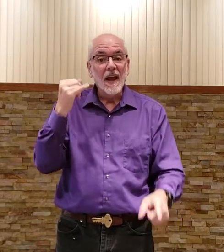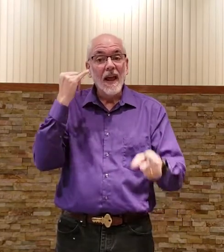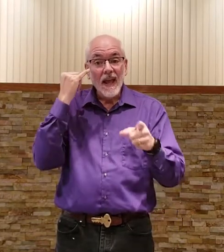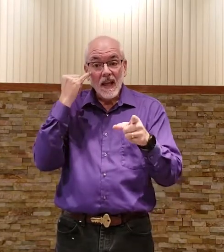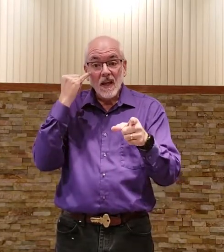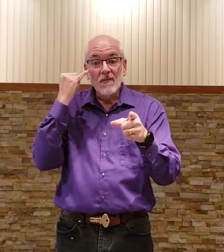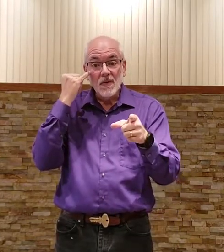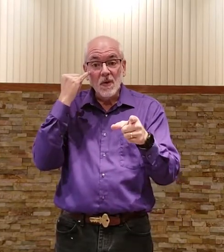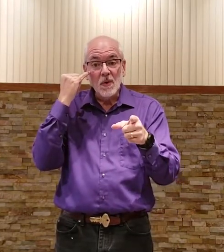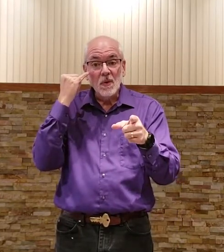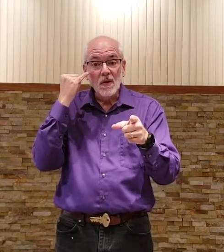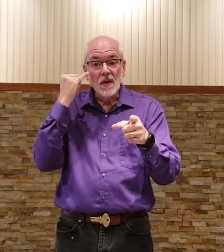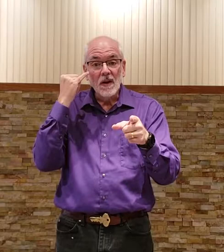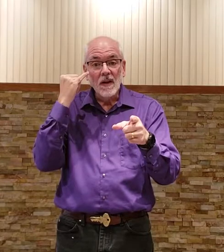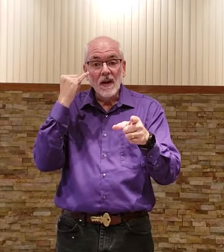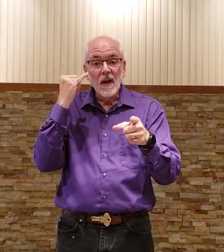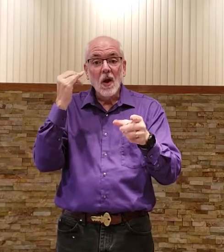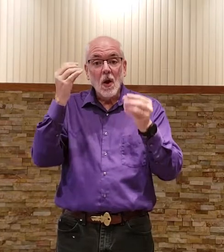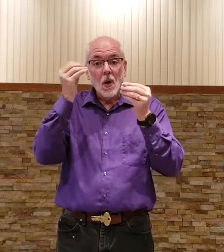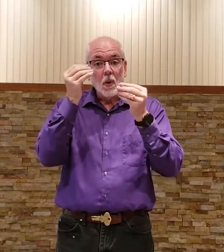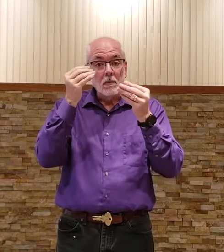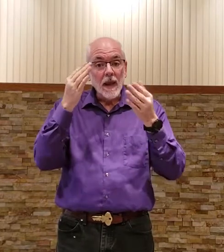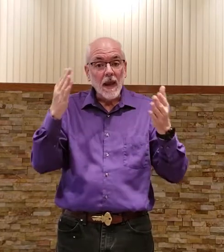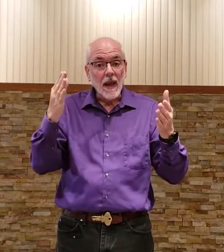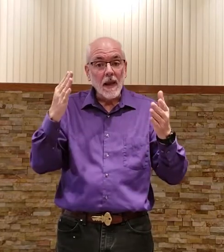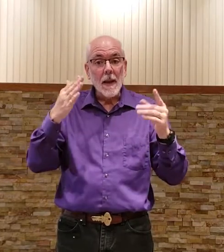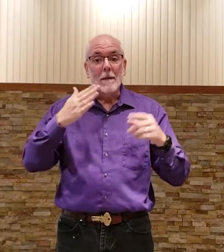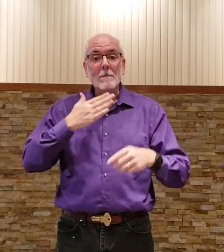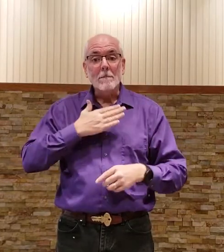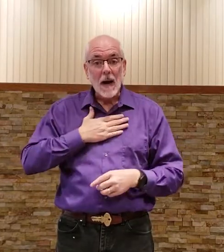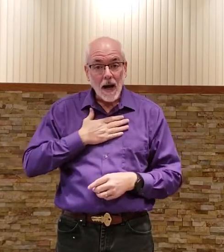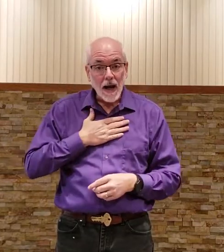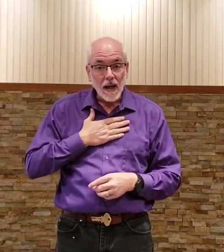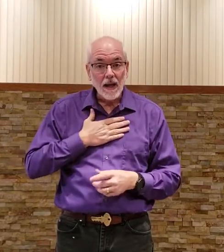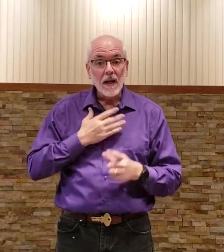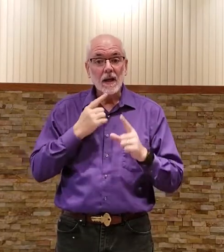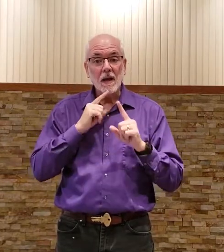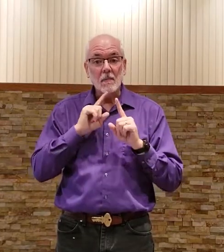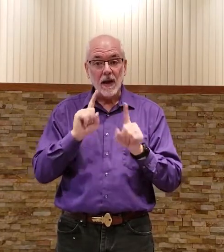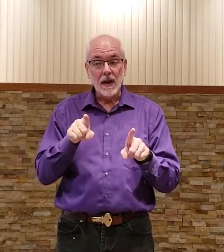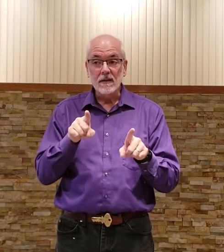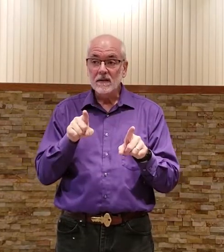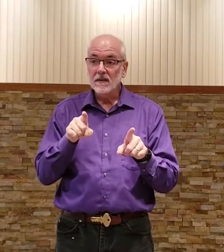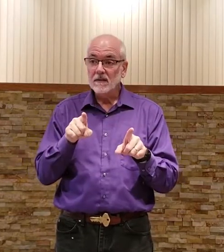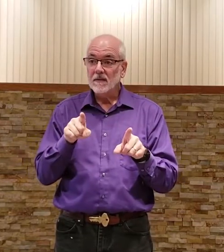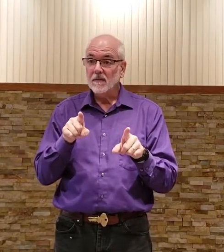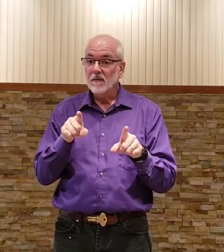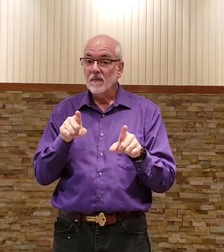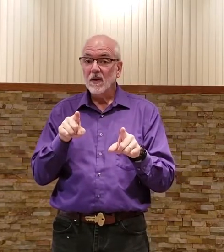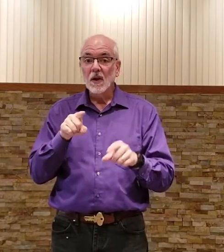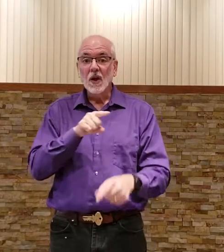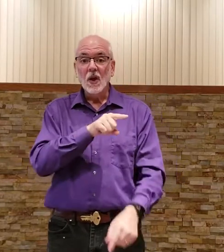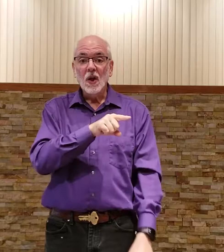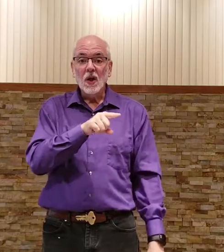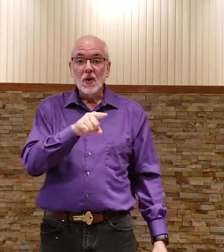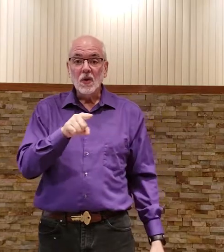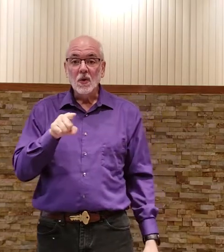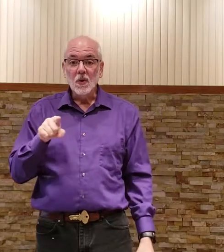if you obey my commands you